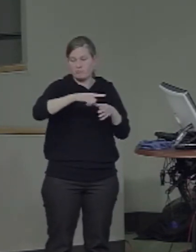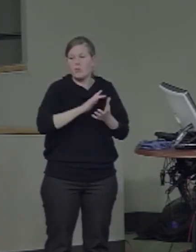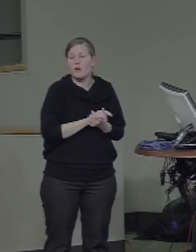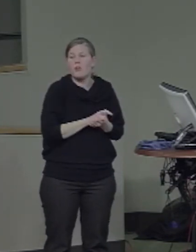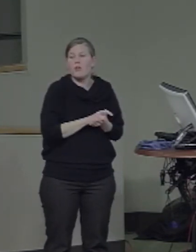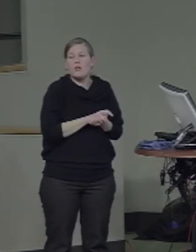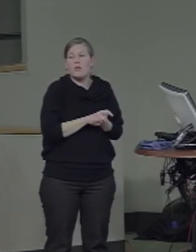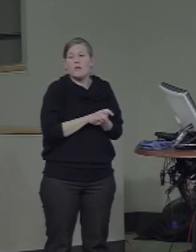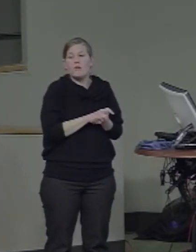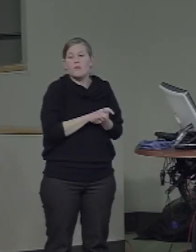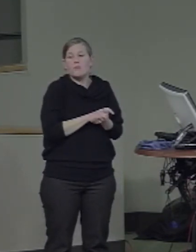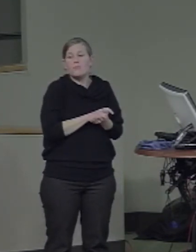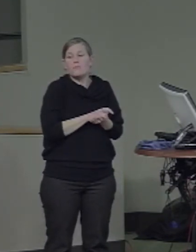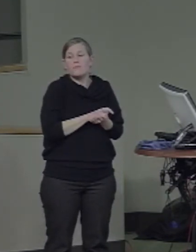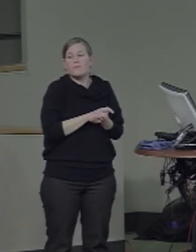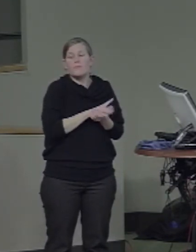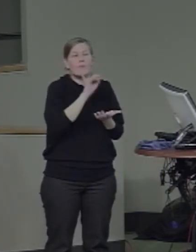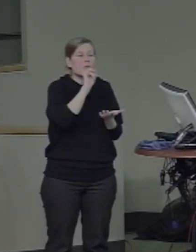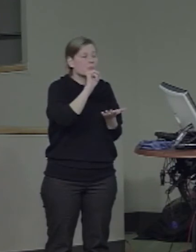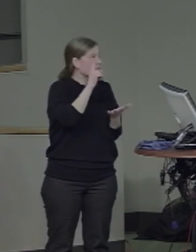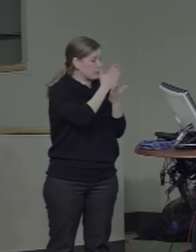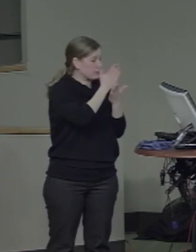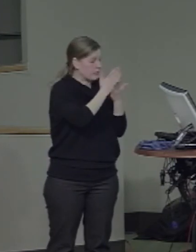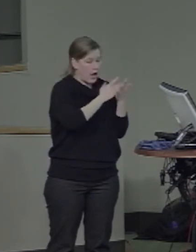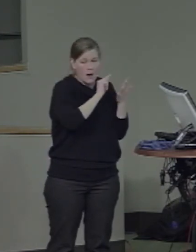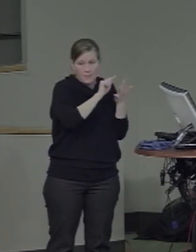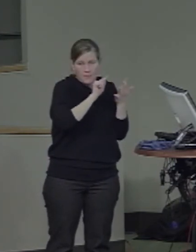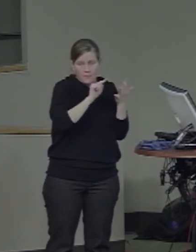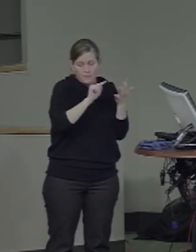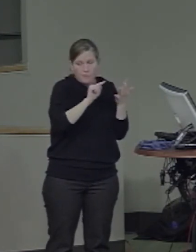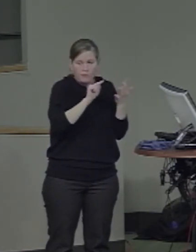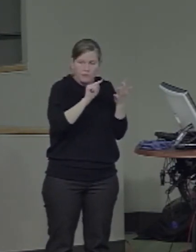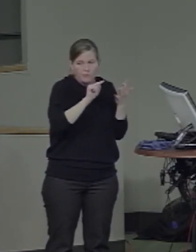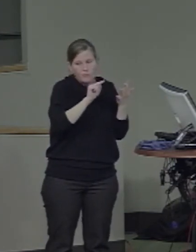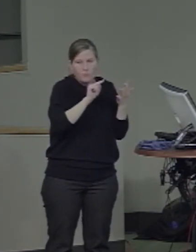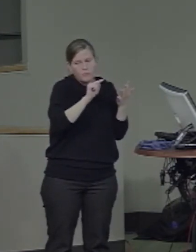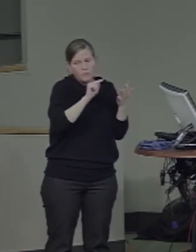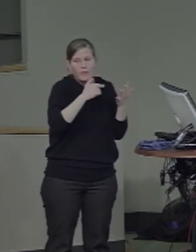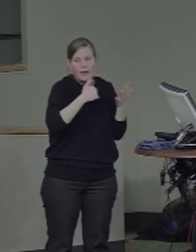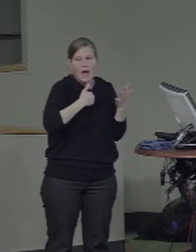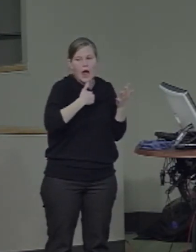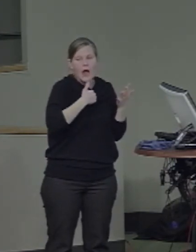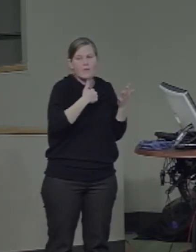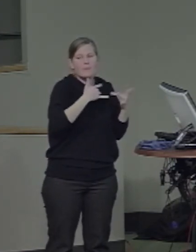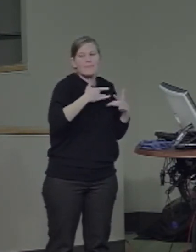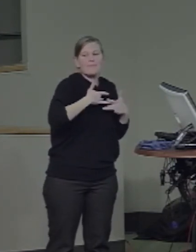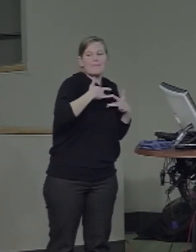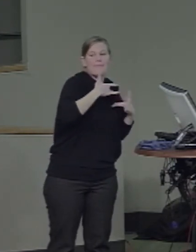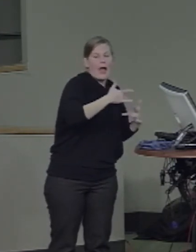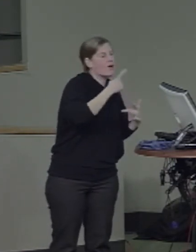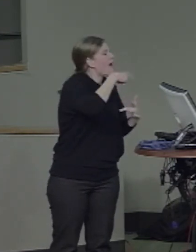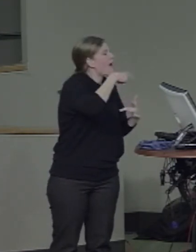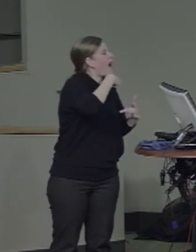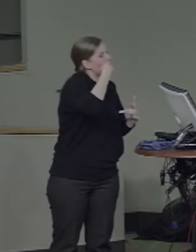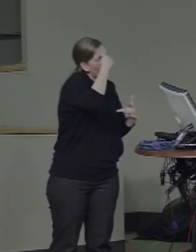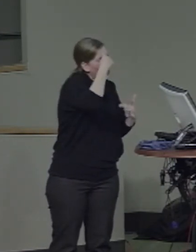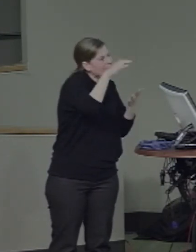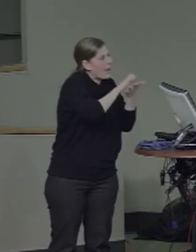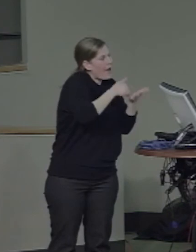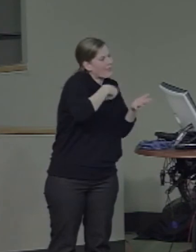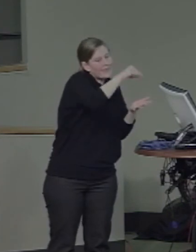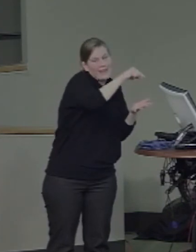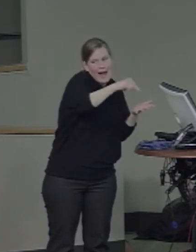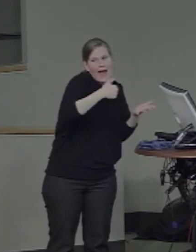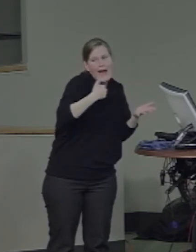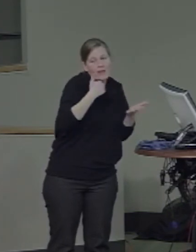And some of them have particular patterns of brain damage. Others are just normal college students. So